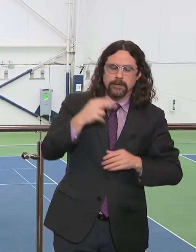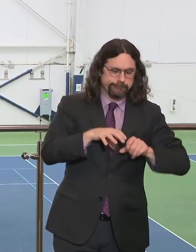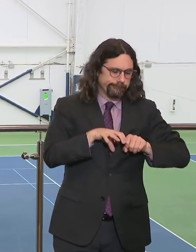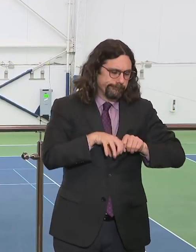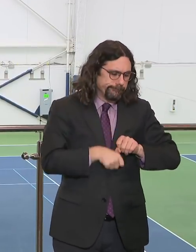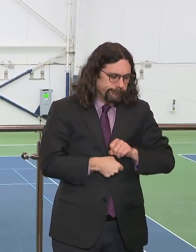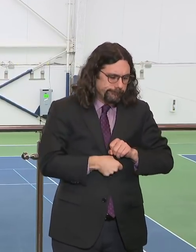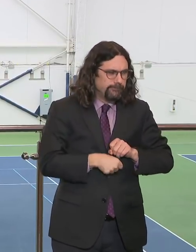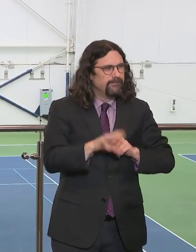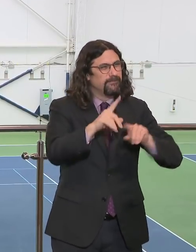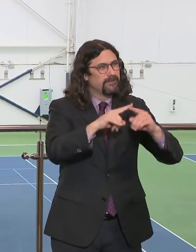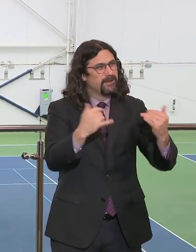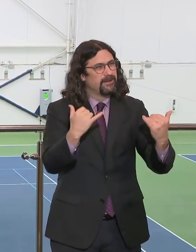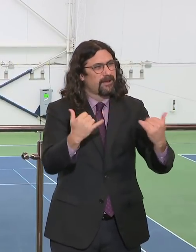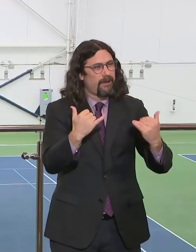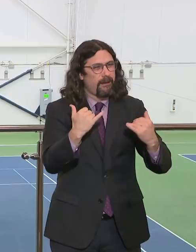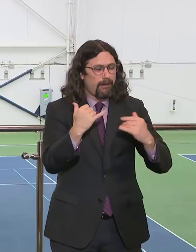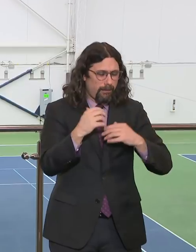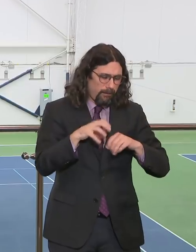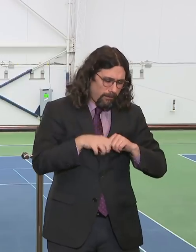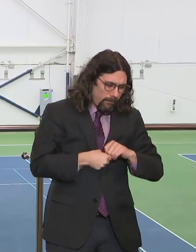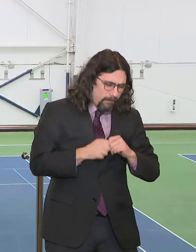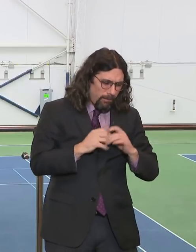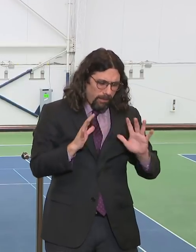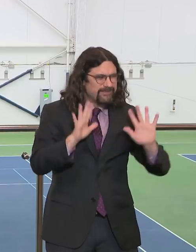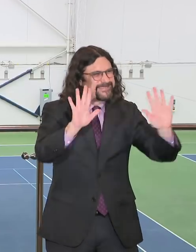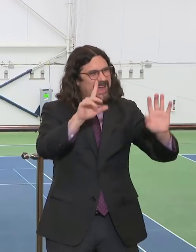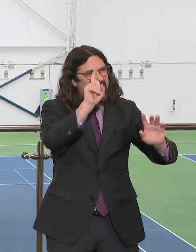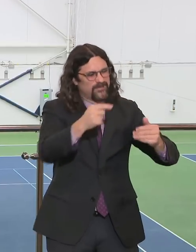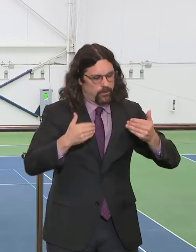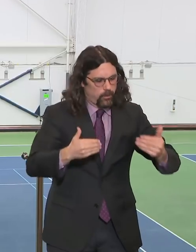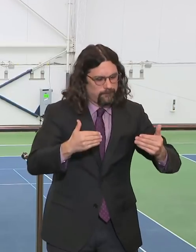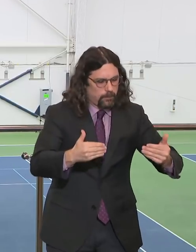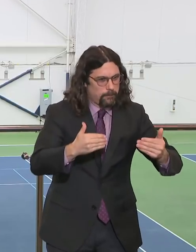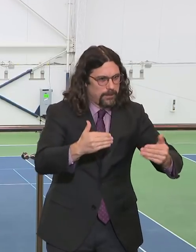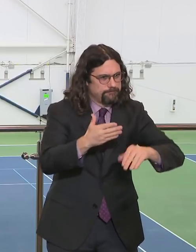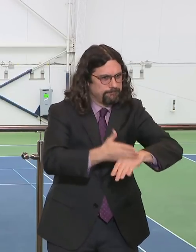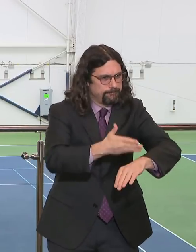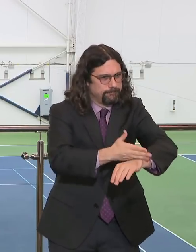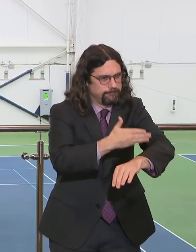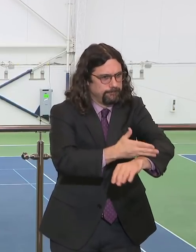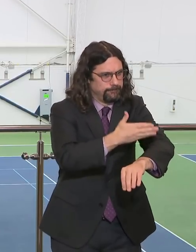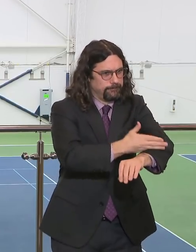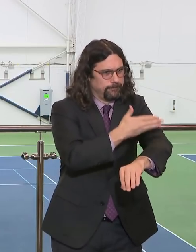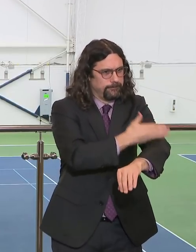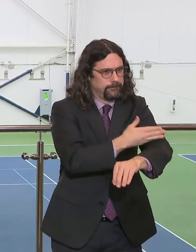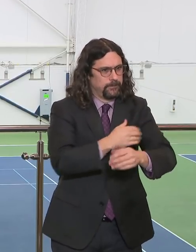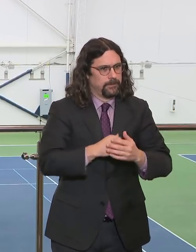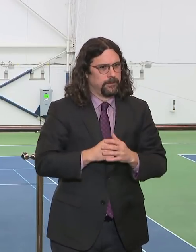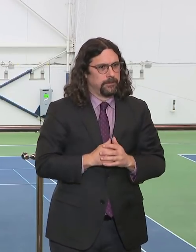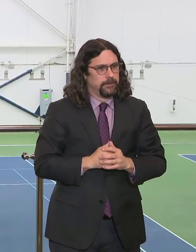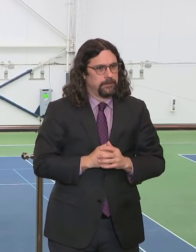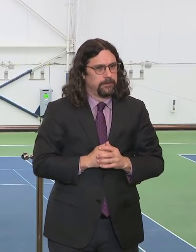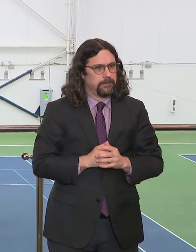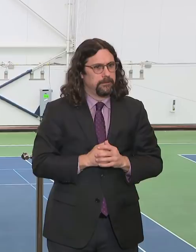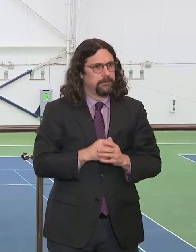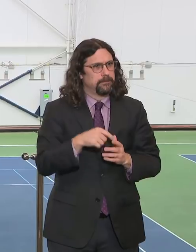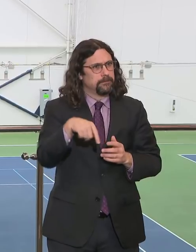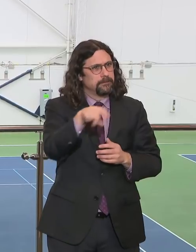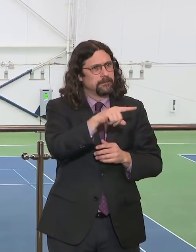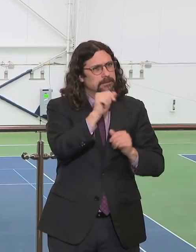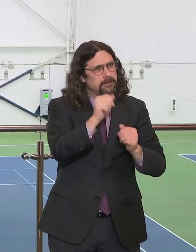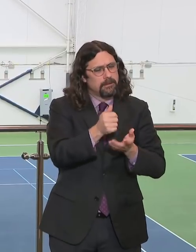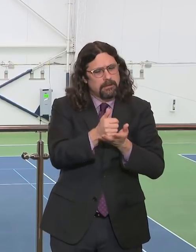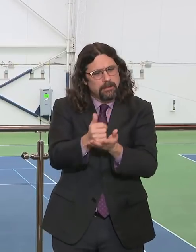But we are definitely feeling the pain of those we have lost from our own community here in public service.